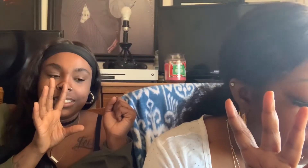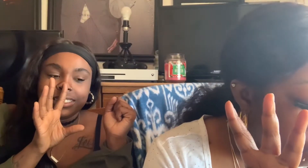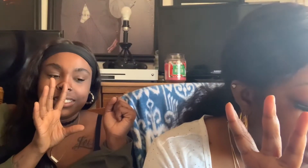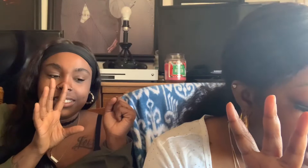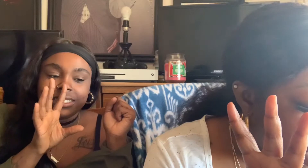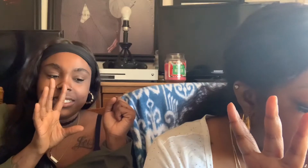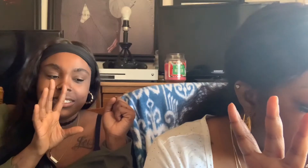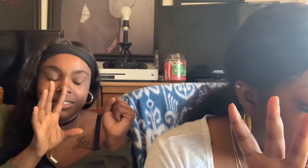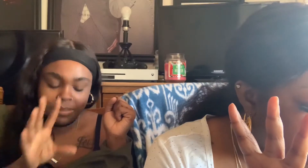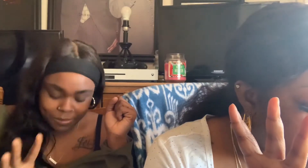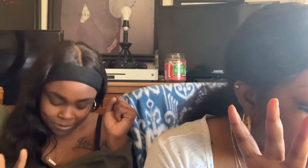Um.